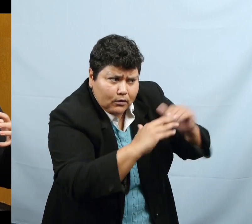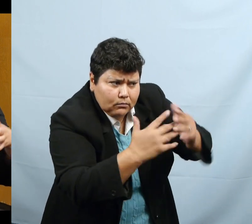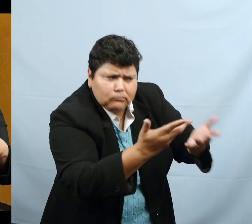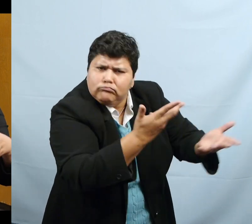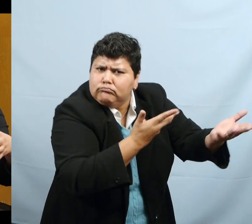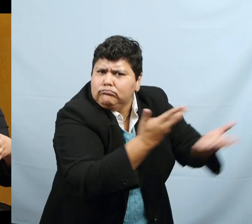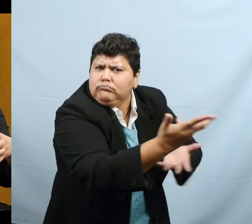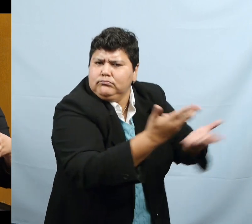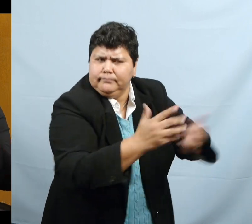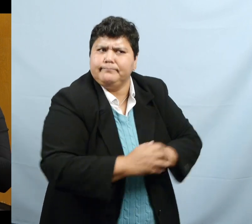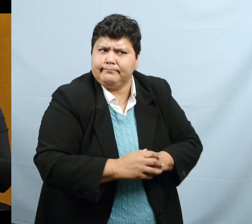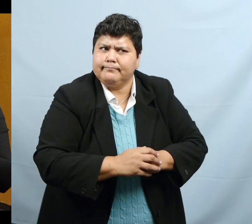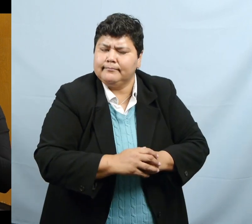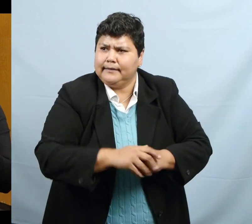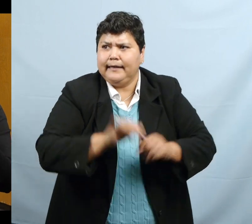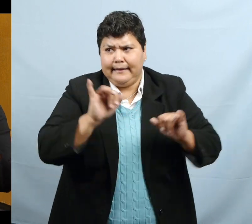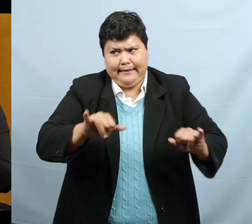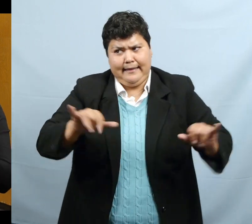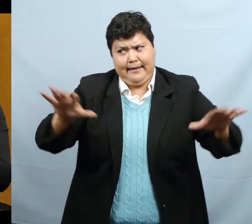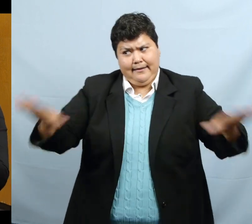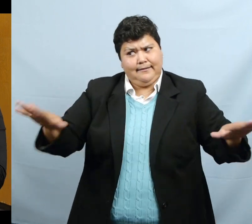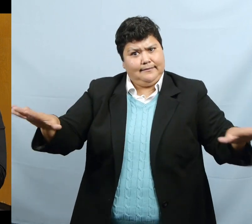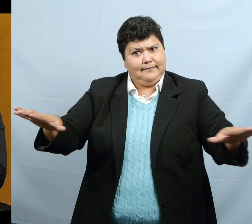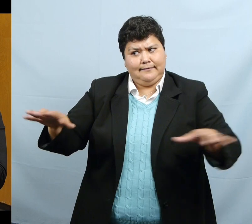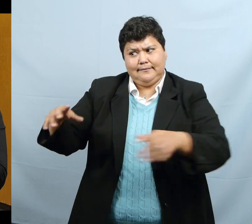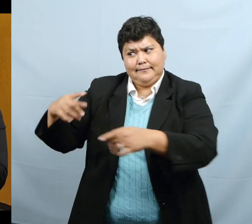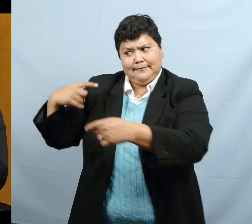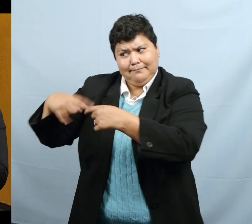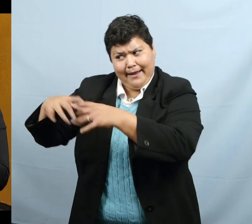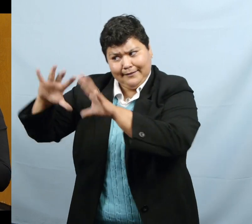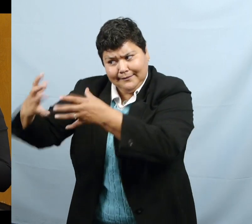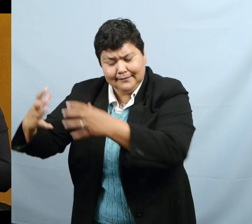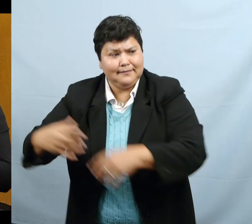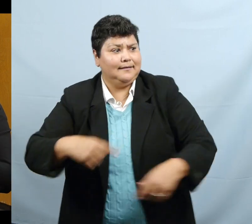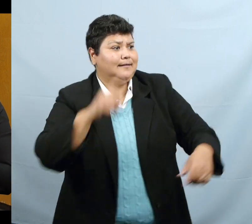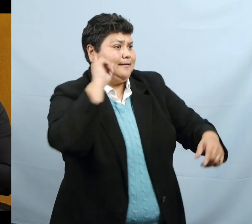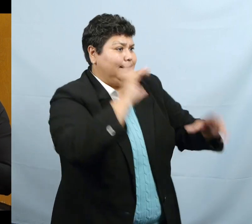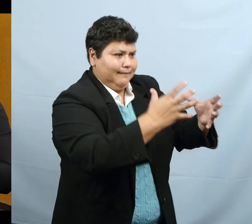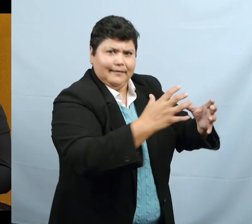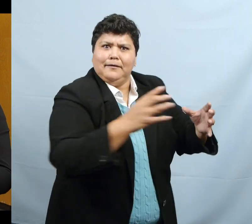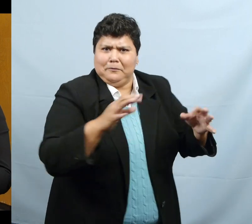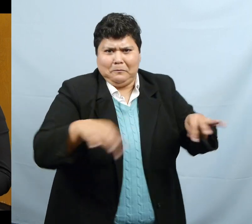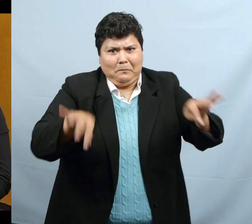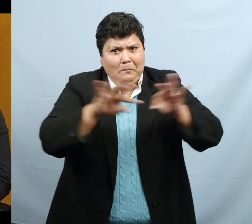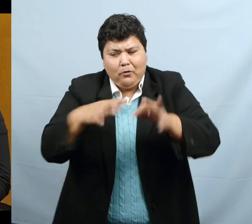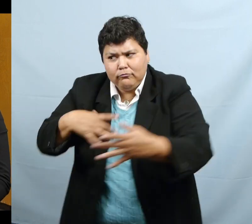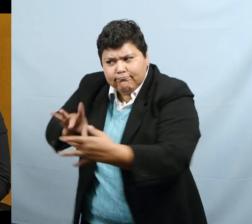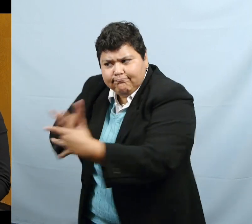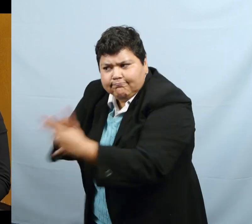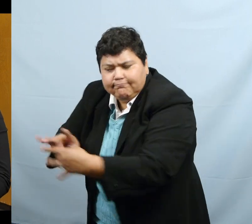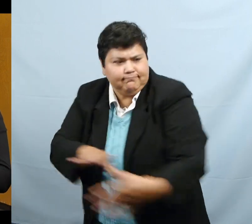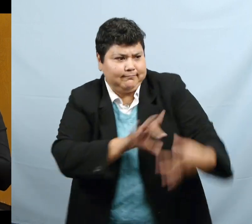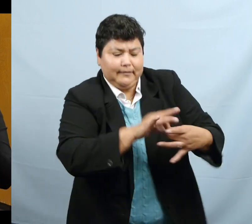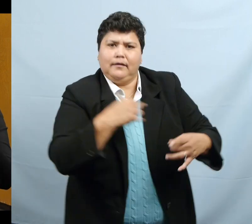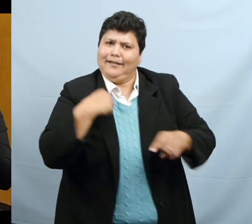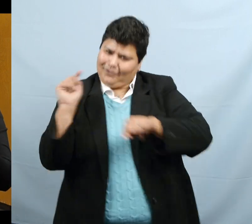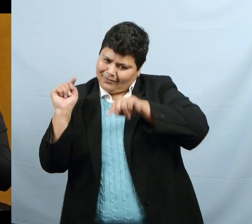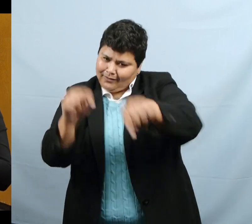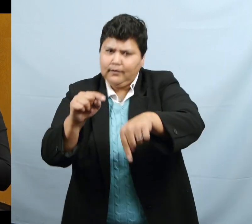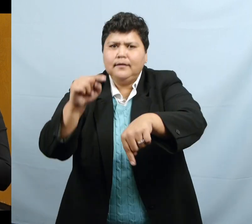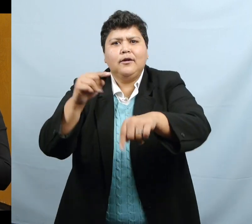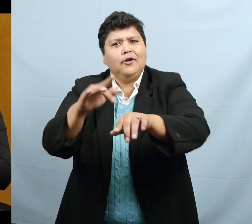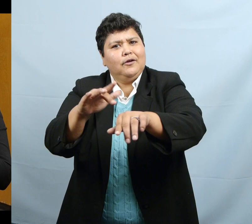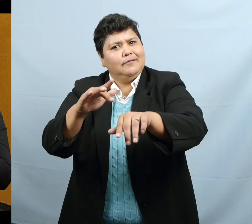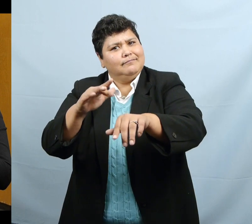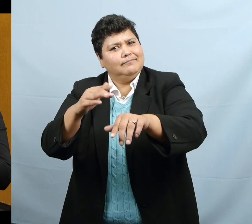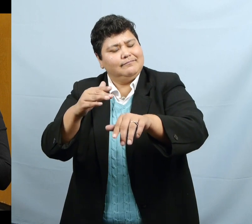of this group, I need to establish a connection. Try to be there early so I can do that. VRS